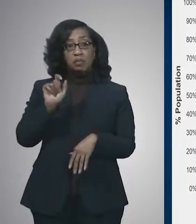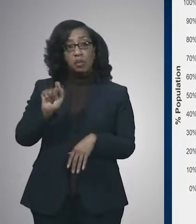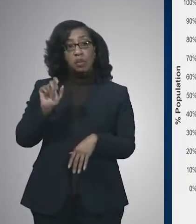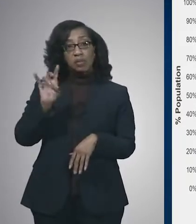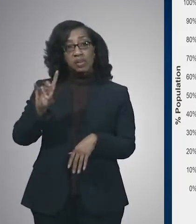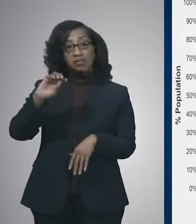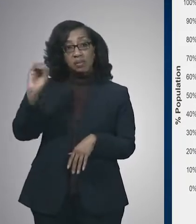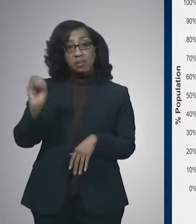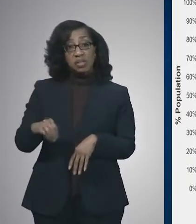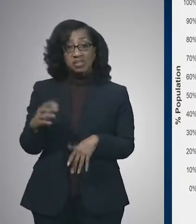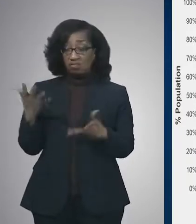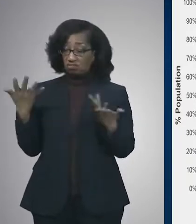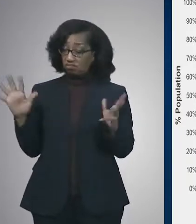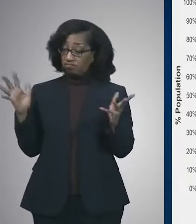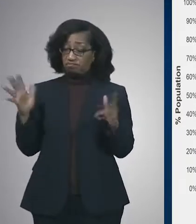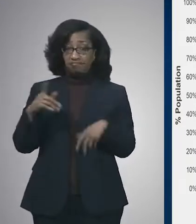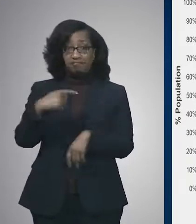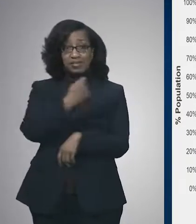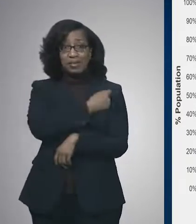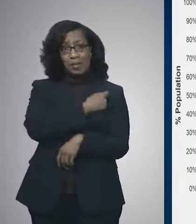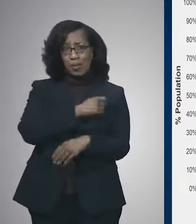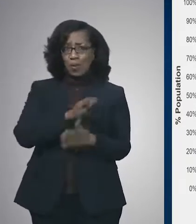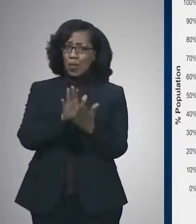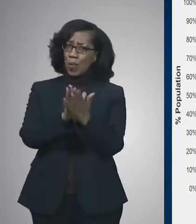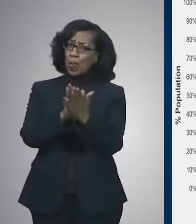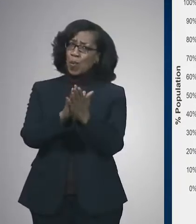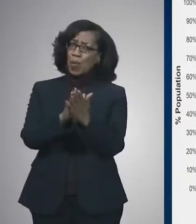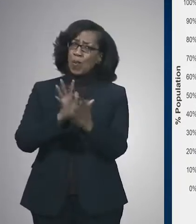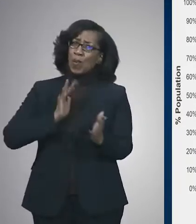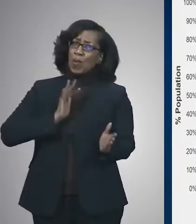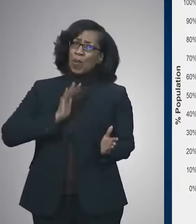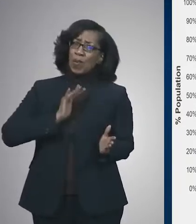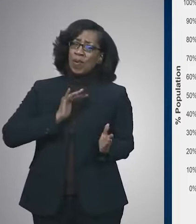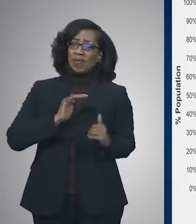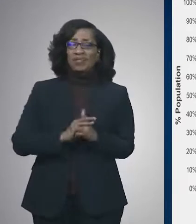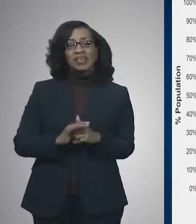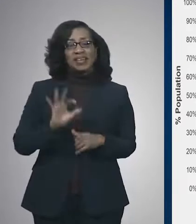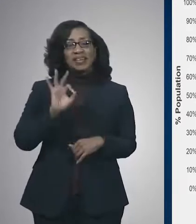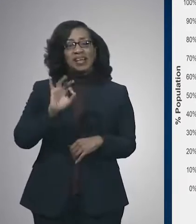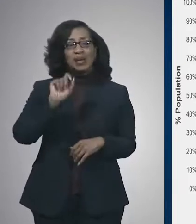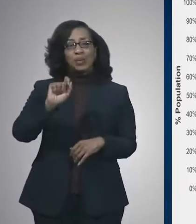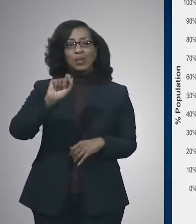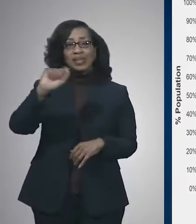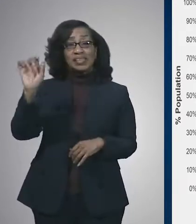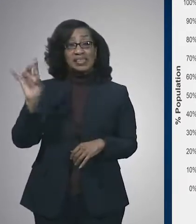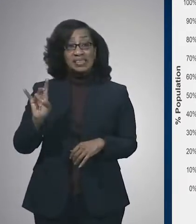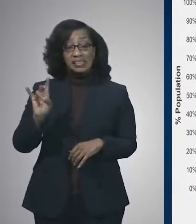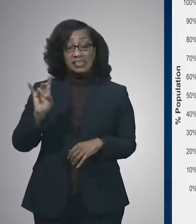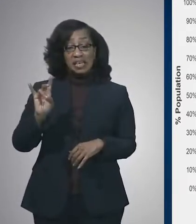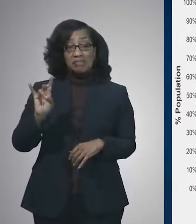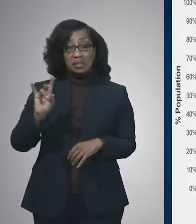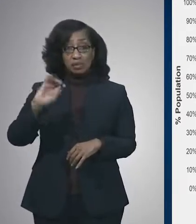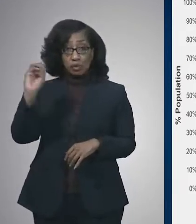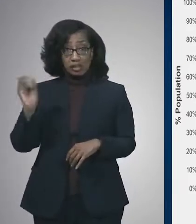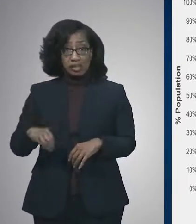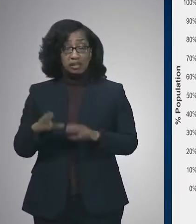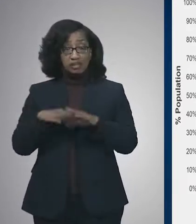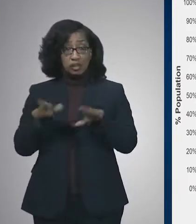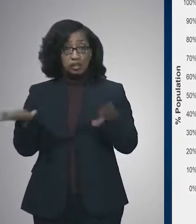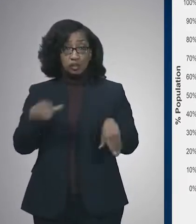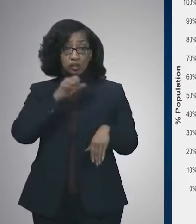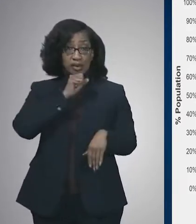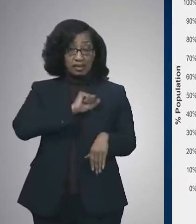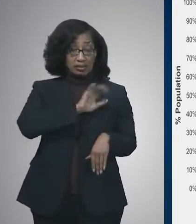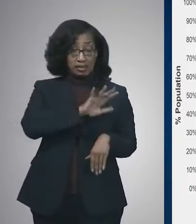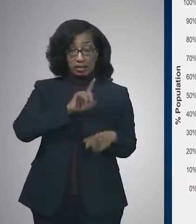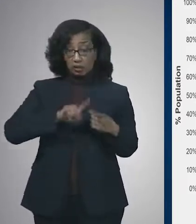fully vaccinated. Great job. 9.7% of our children in Shelby County, ages 5 to